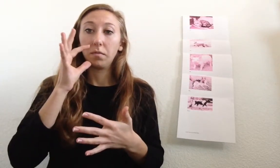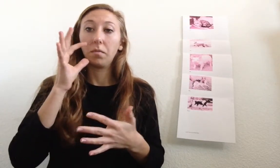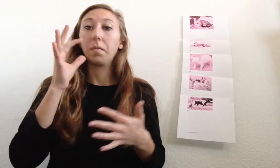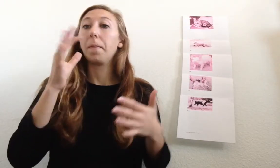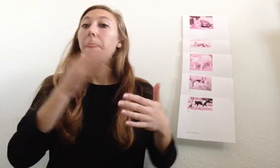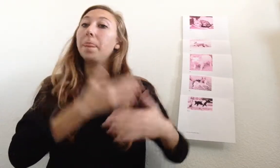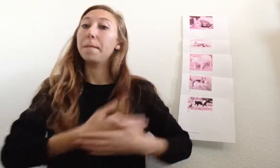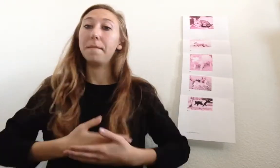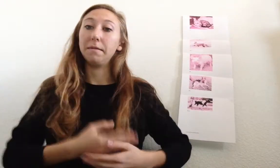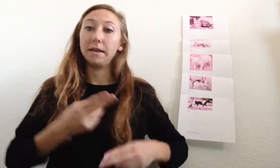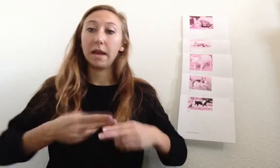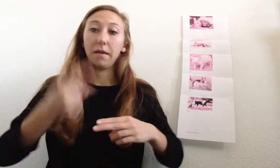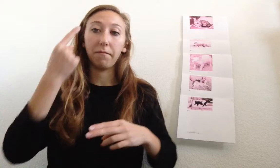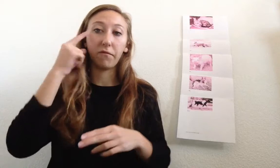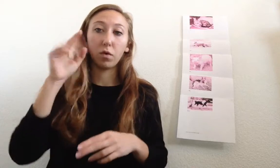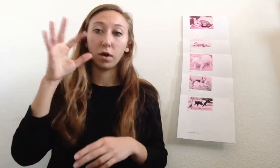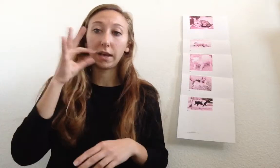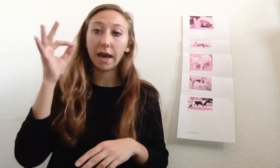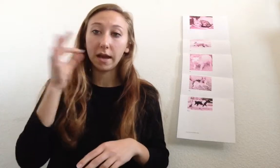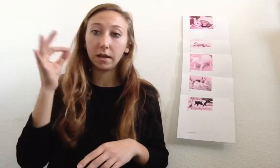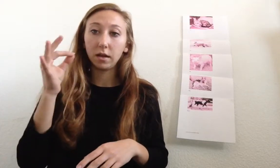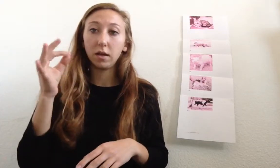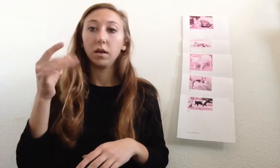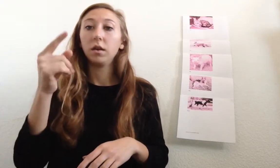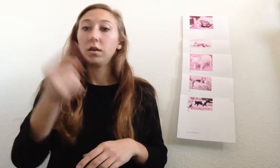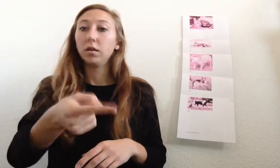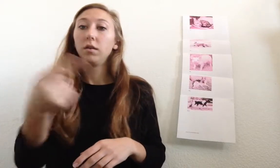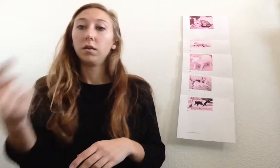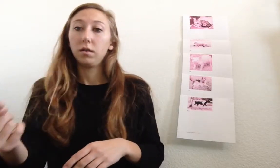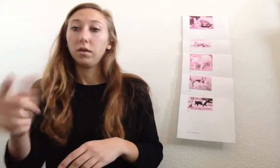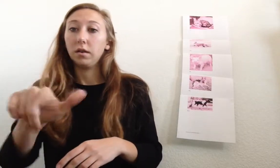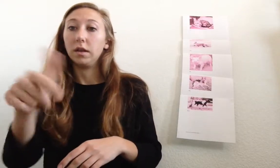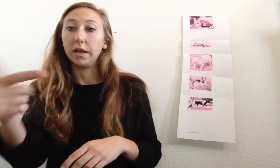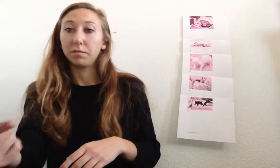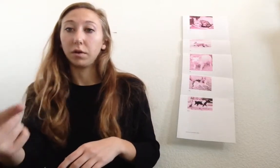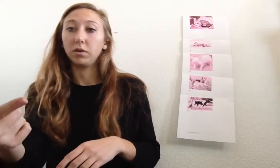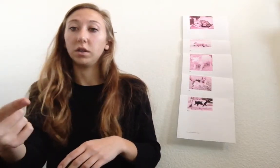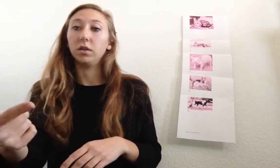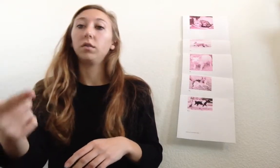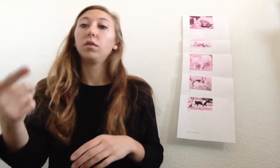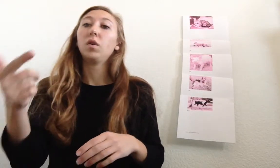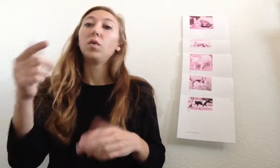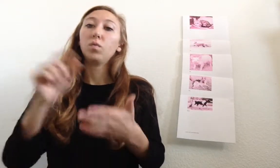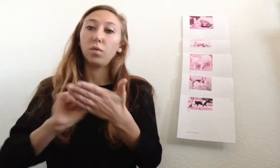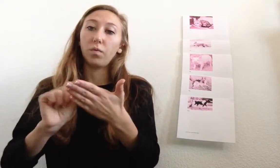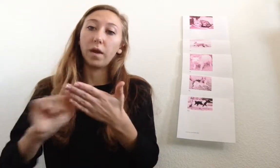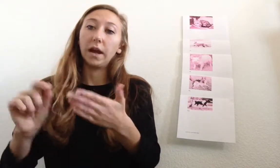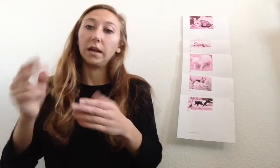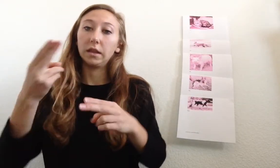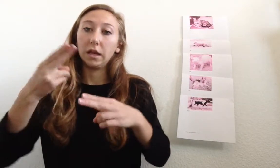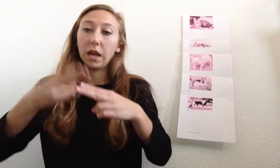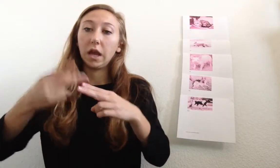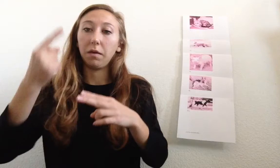the baby name for cat and the next person will write the name,